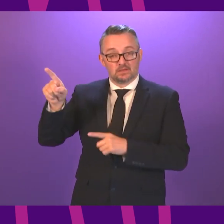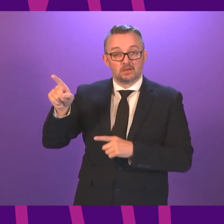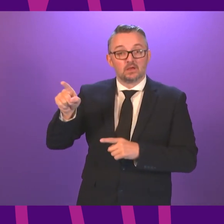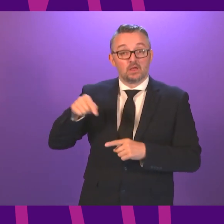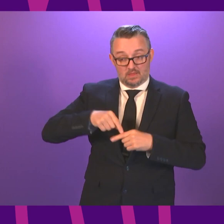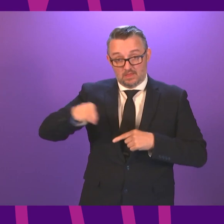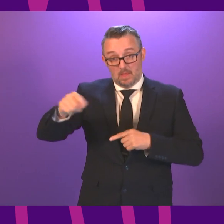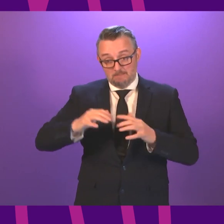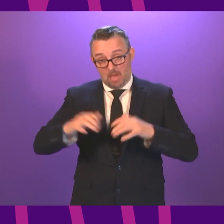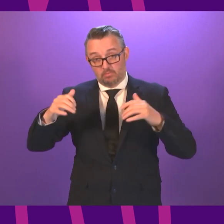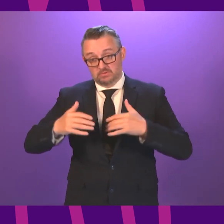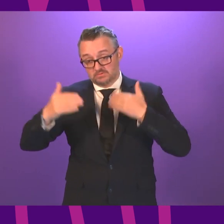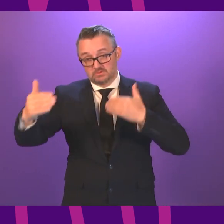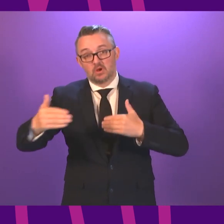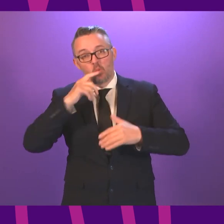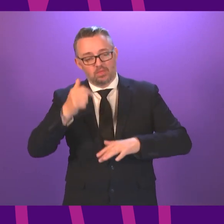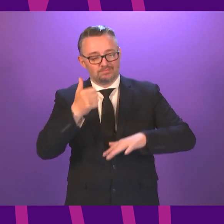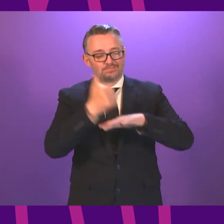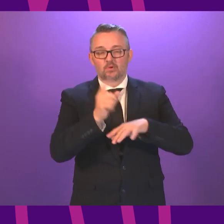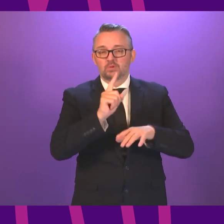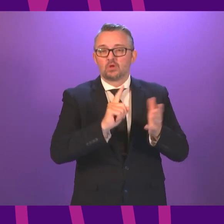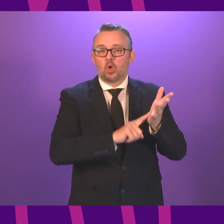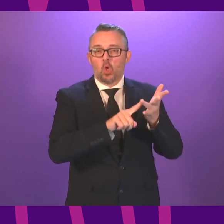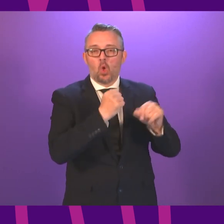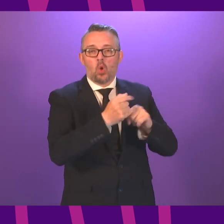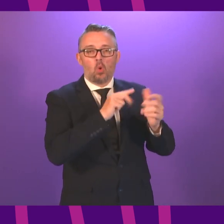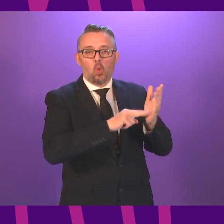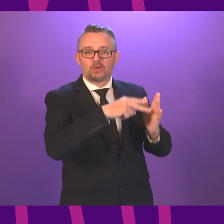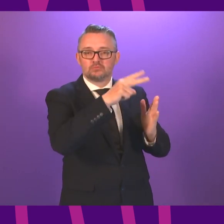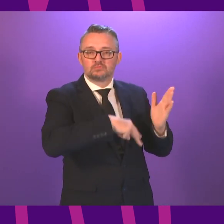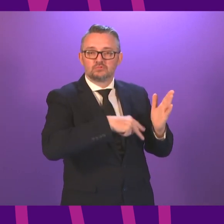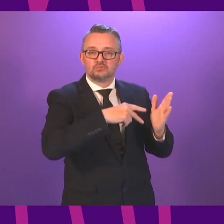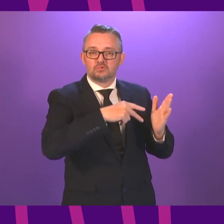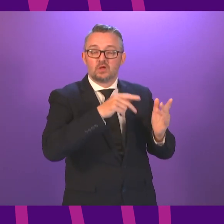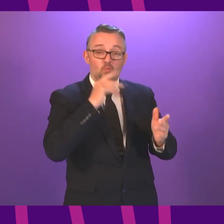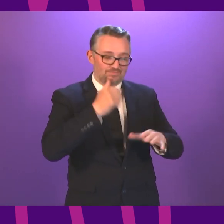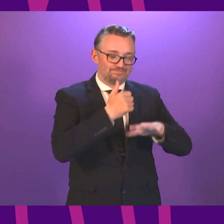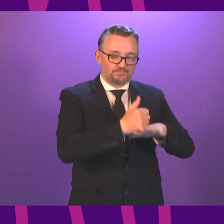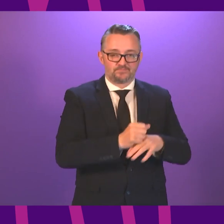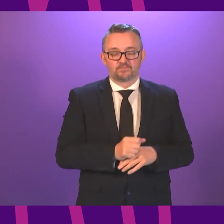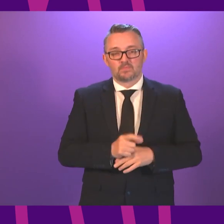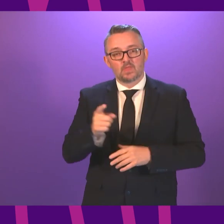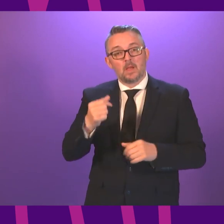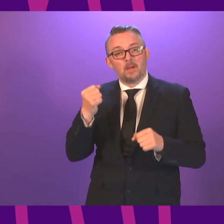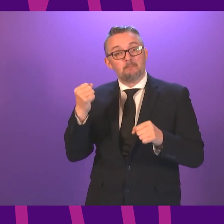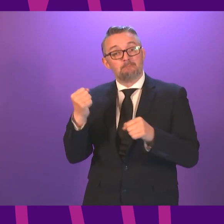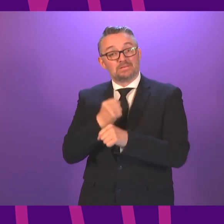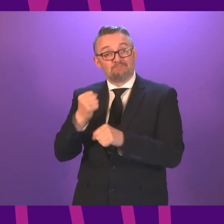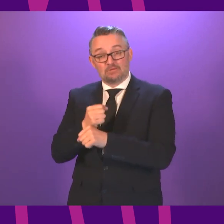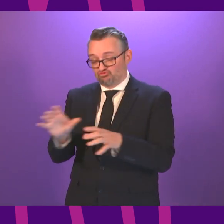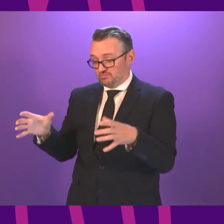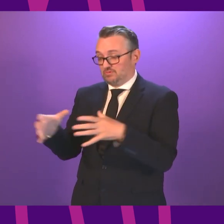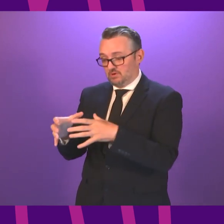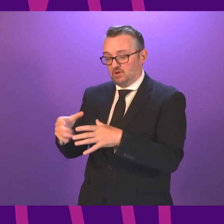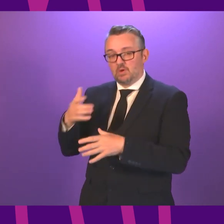fully implement the Logan Review. We will also complete our investment in the National Manufacturing Institute, continue to promote